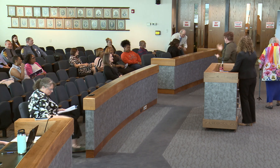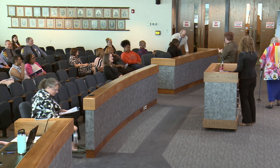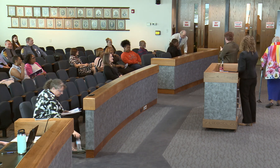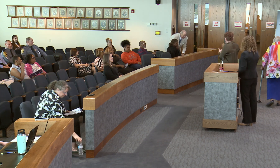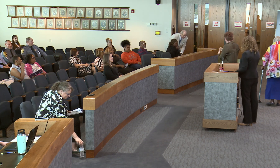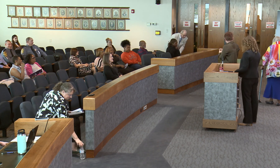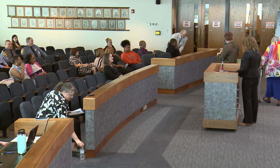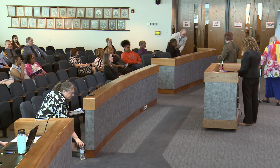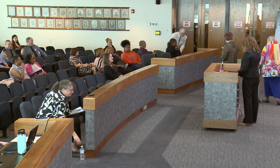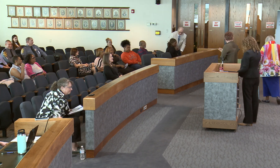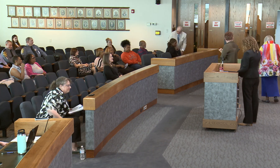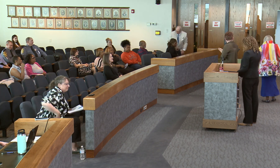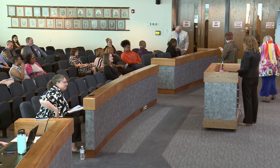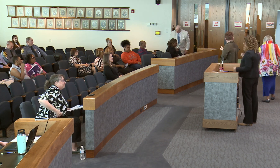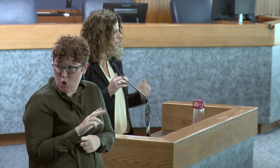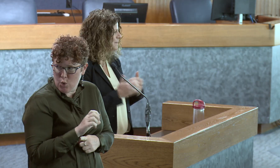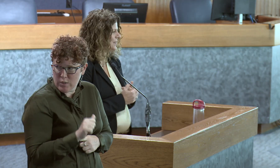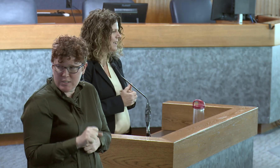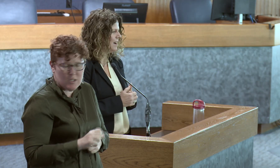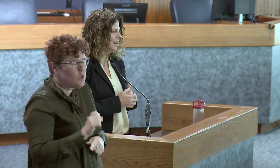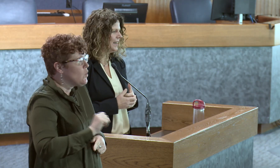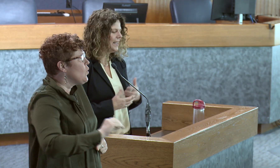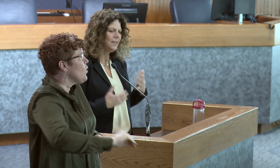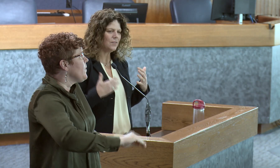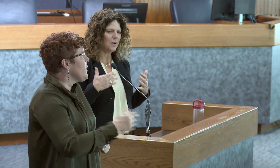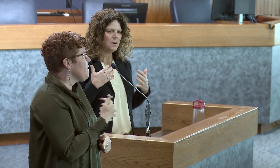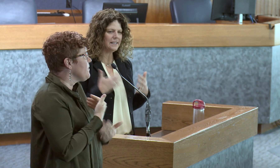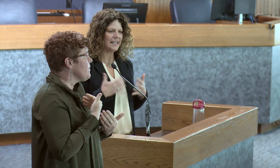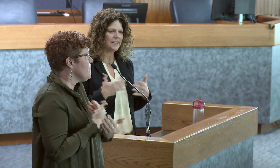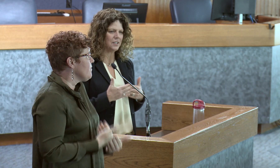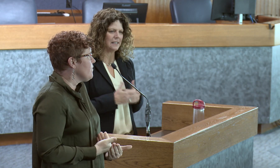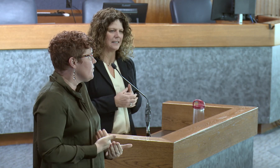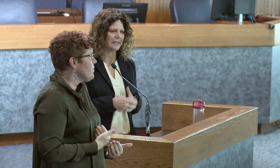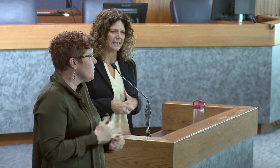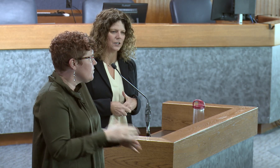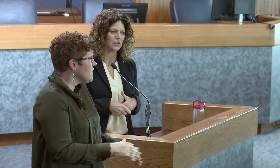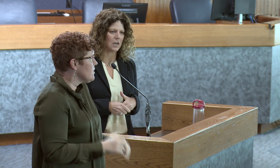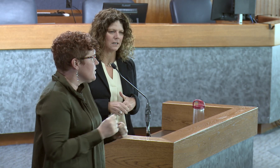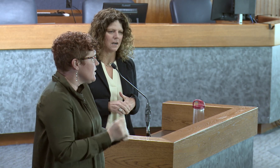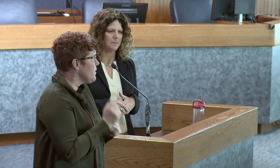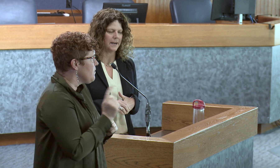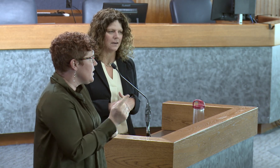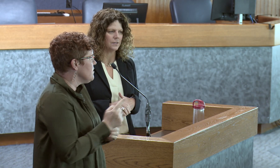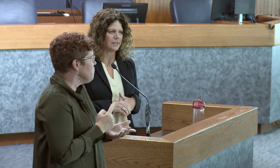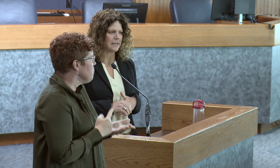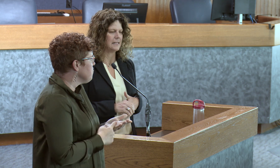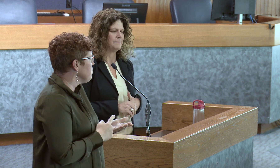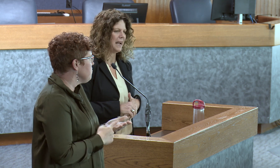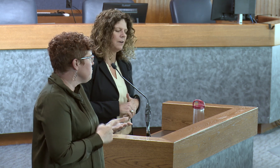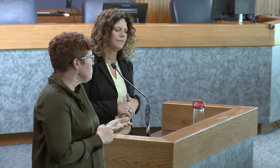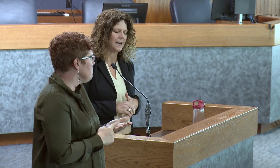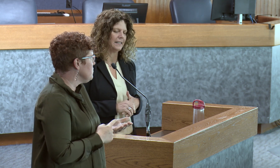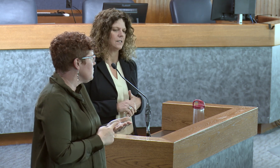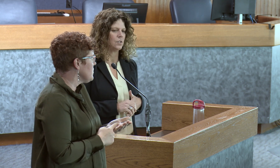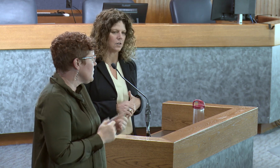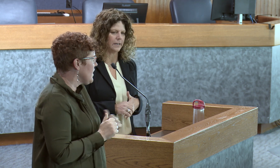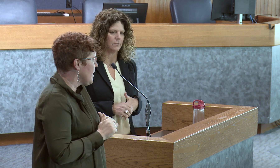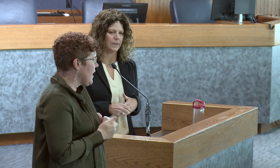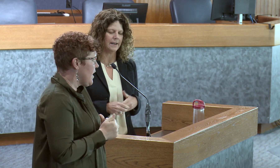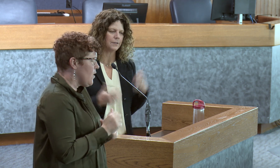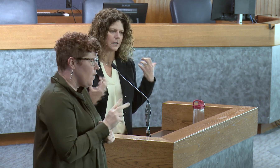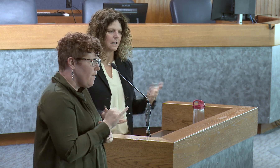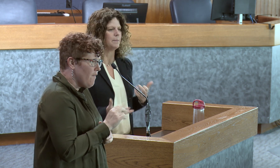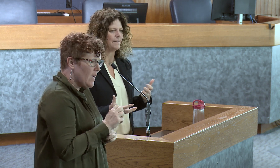so much, Senator Lucas. So I want to take just a second here to talk about how Vine